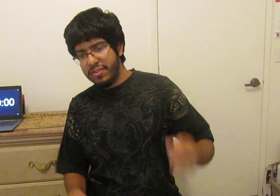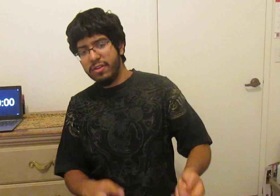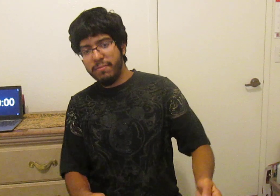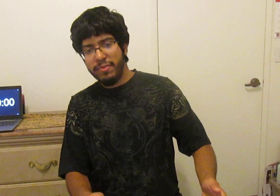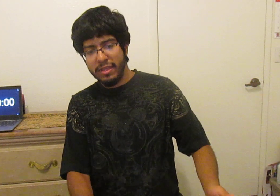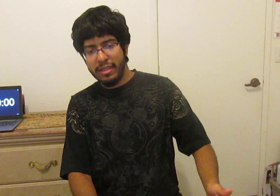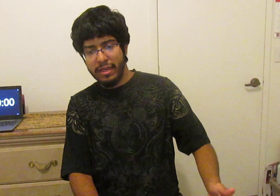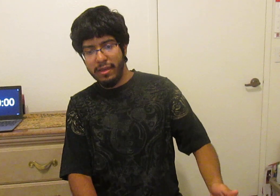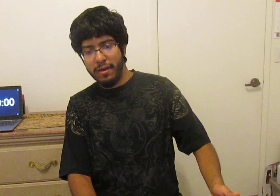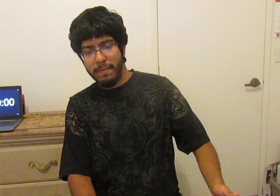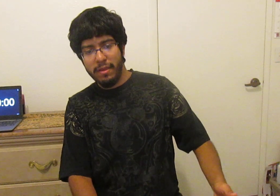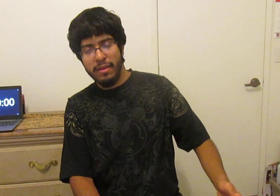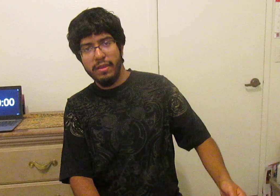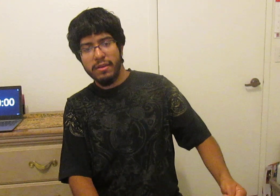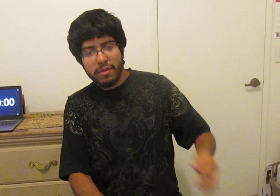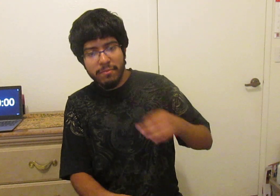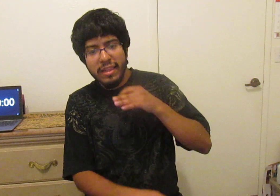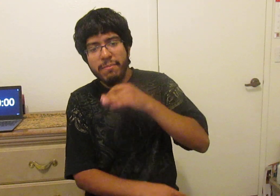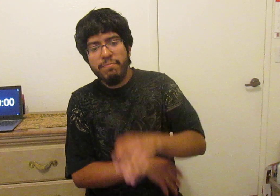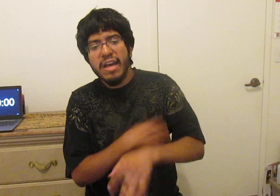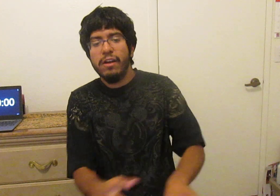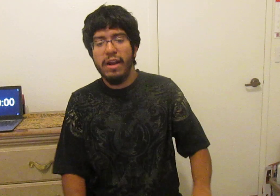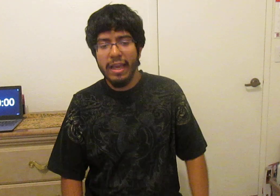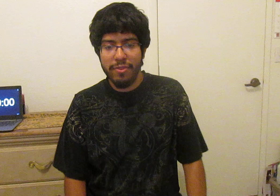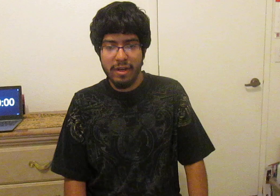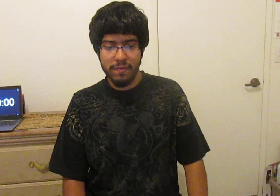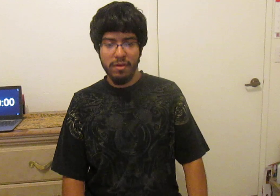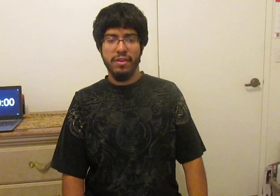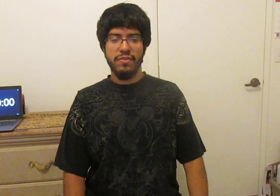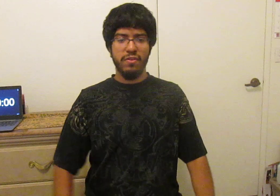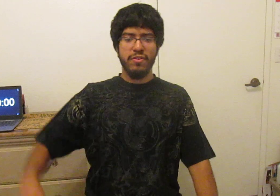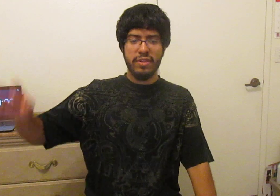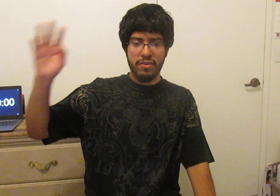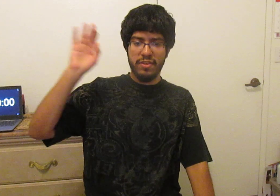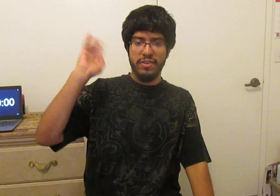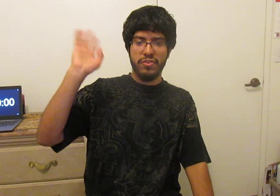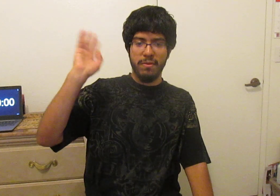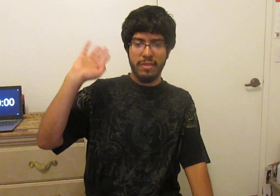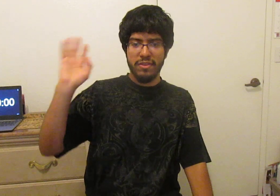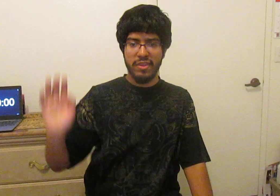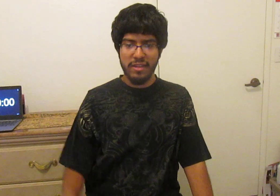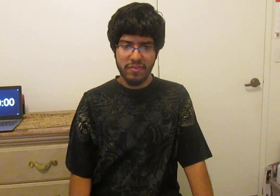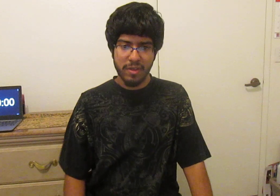isn't completely completely dire either at the very least it looks like there's at least some light to the end of the tunnel